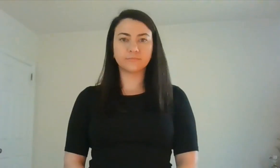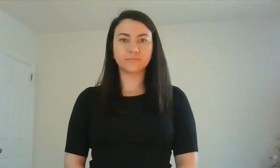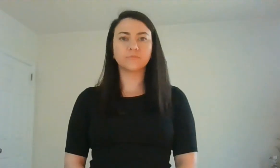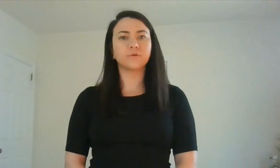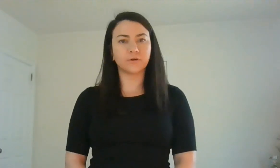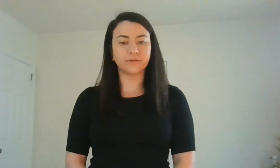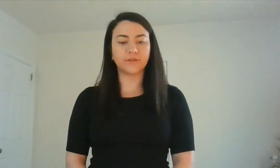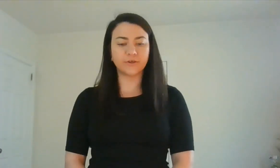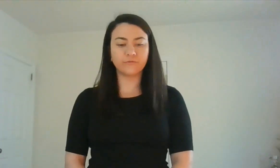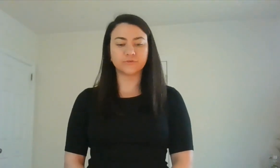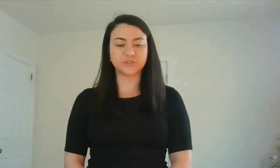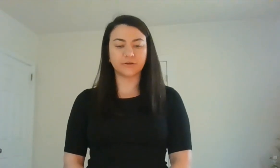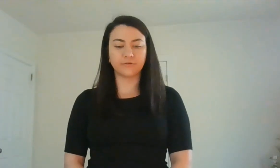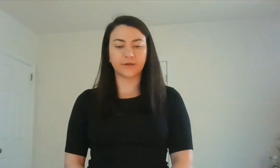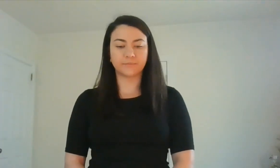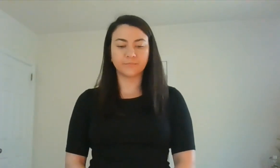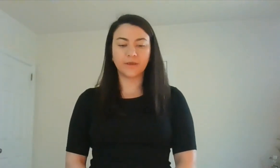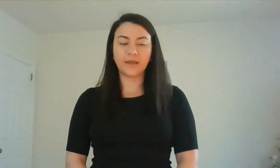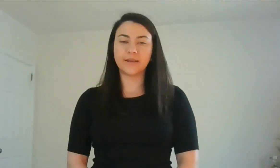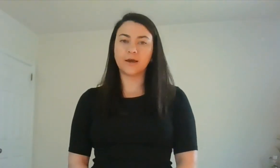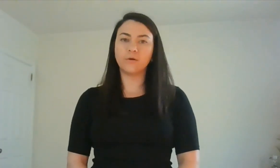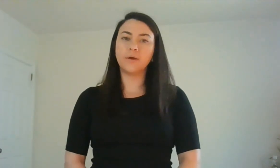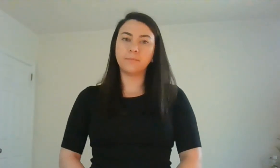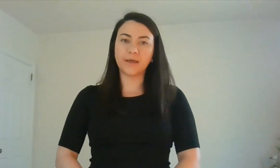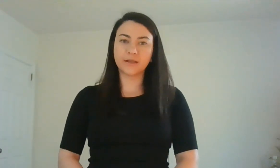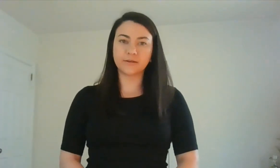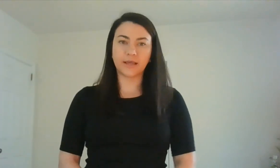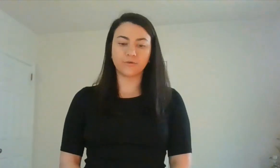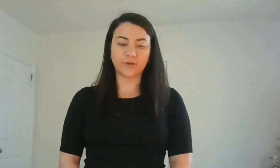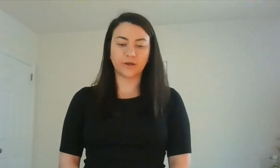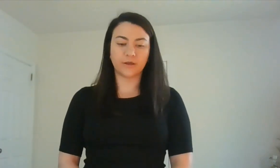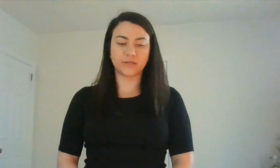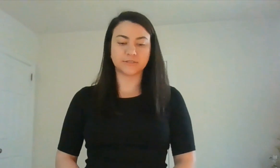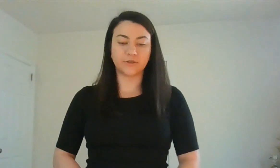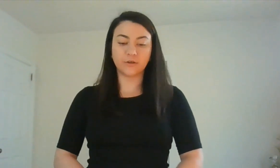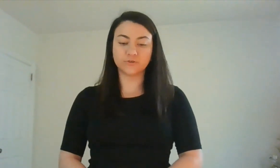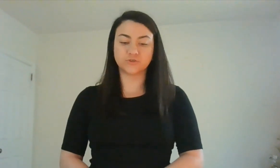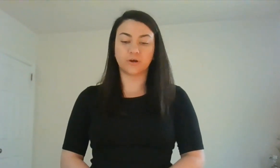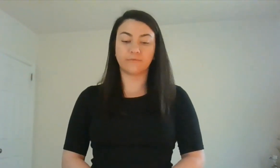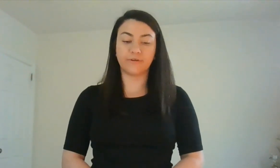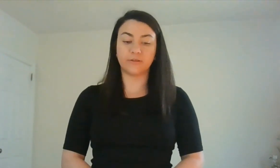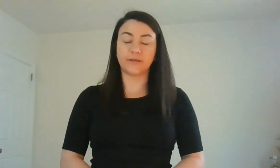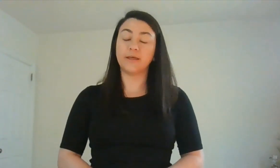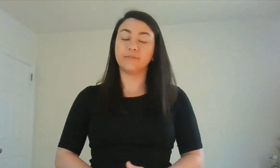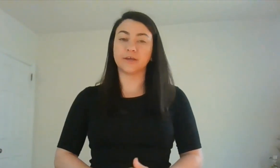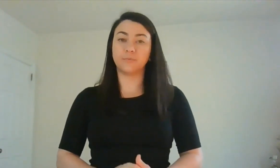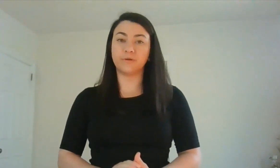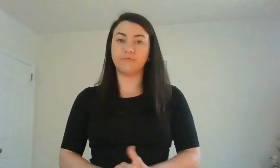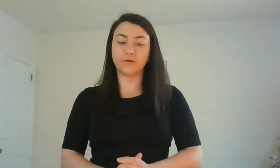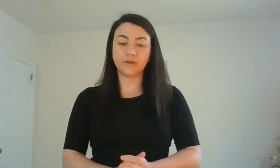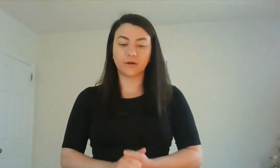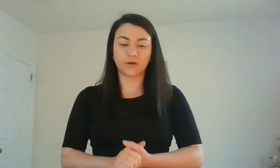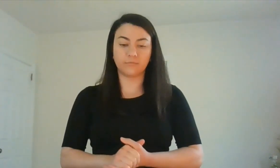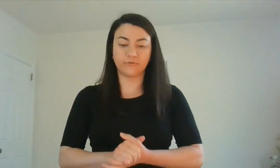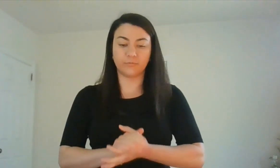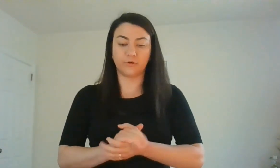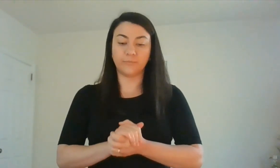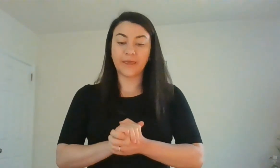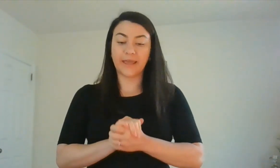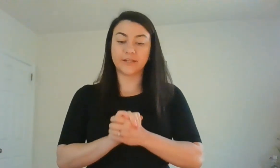Good, thank you for sharing. And now, mad and angry is another strong feeling that can be very uncomfortable. And